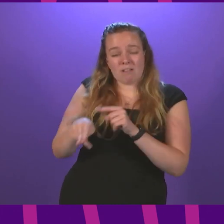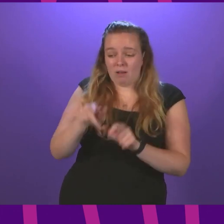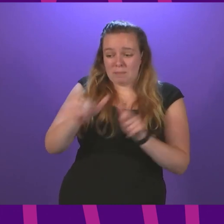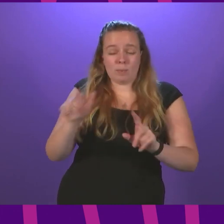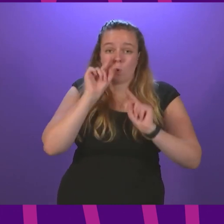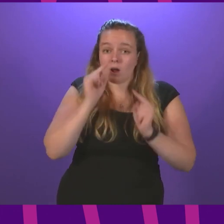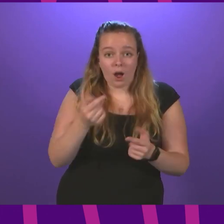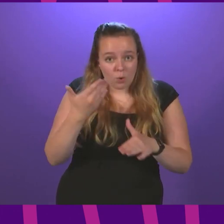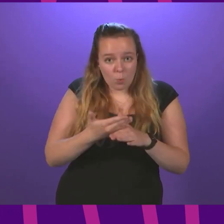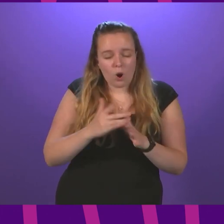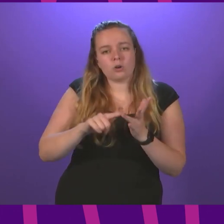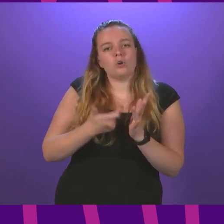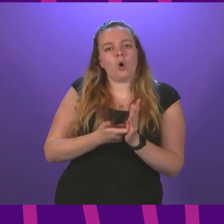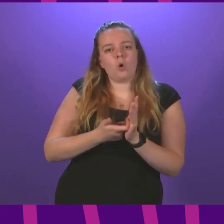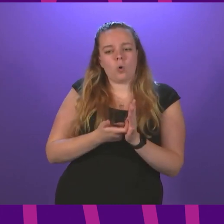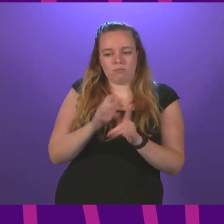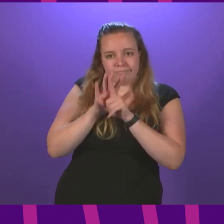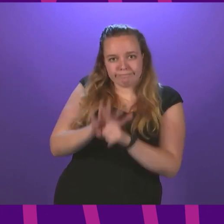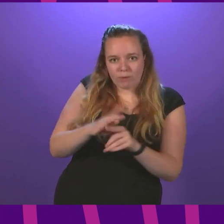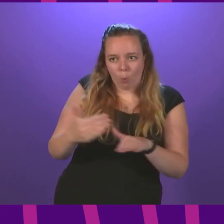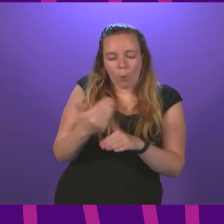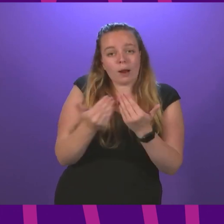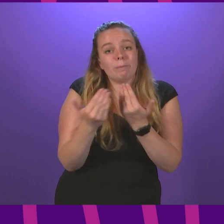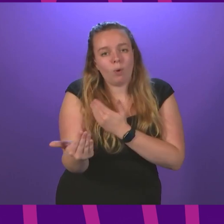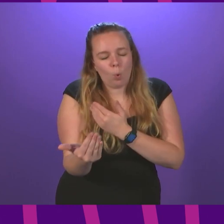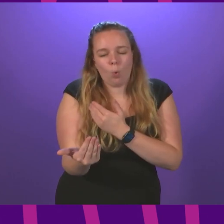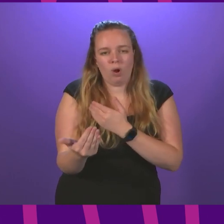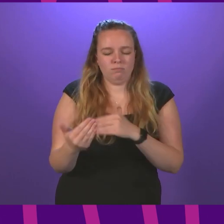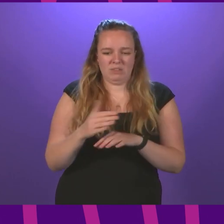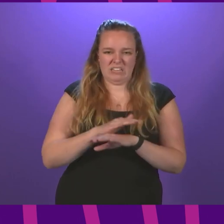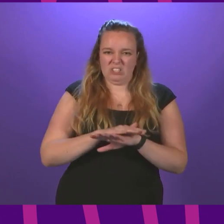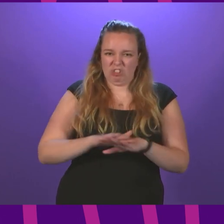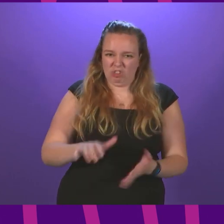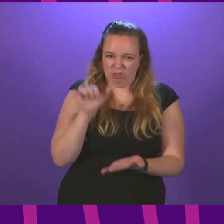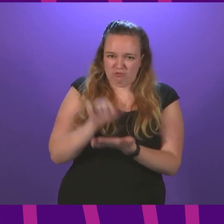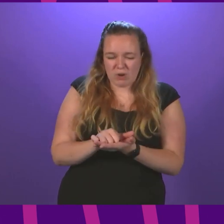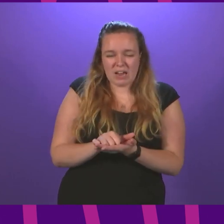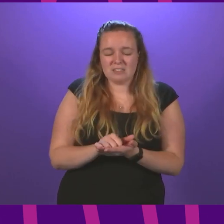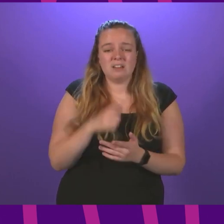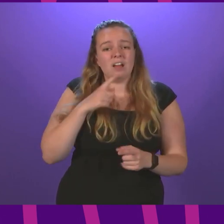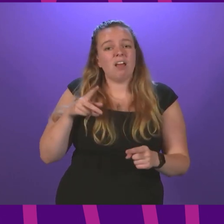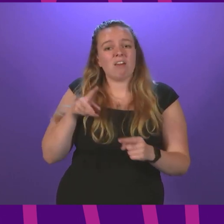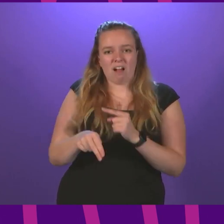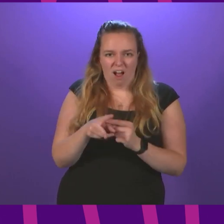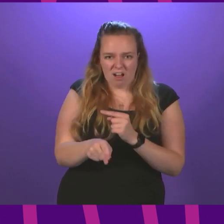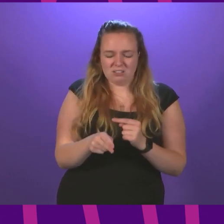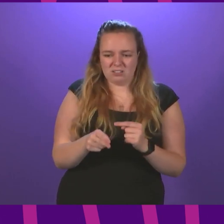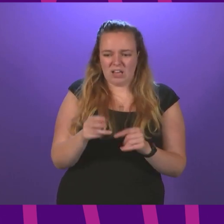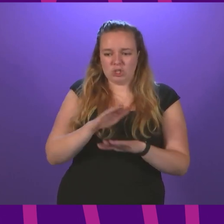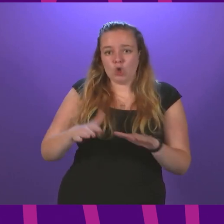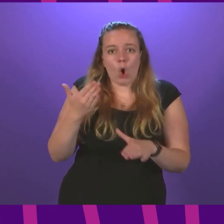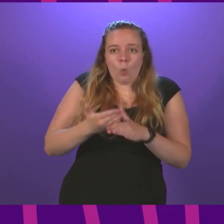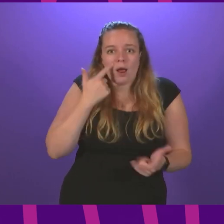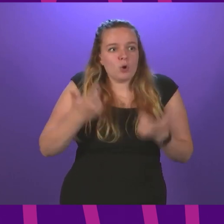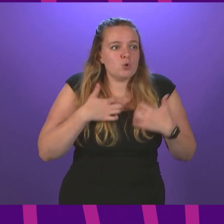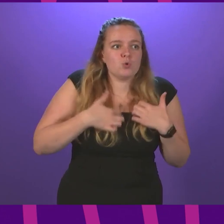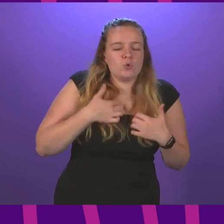work, or have forced them to work more, is simply inhumane. And the cut is not a work incentive if it means that people